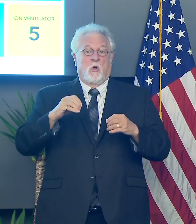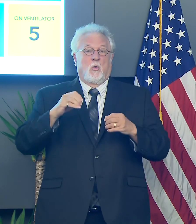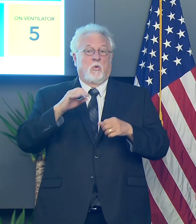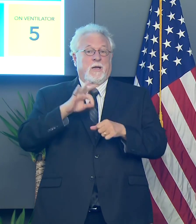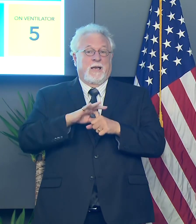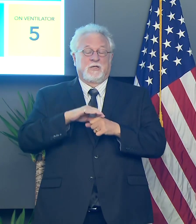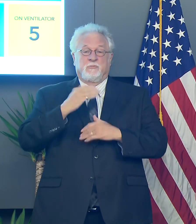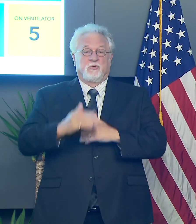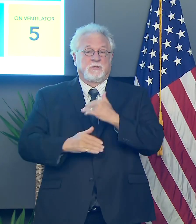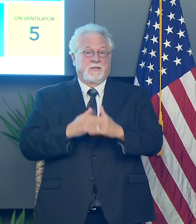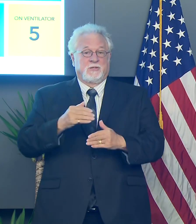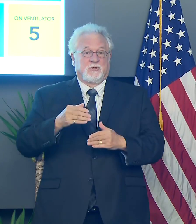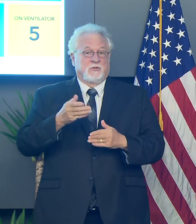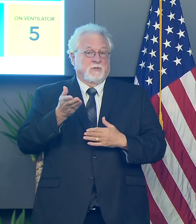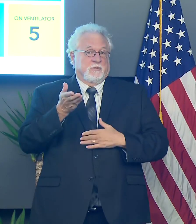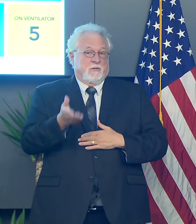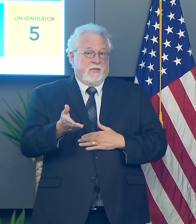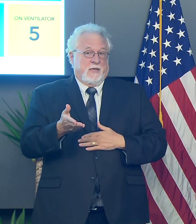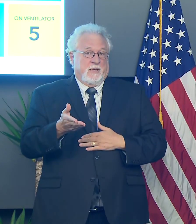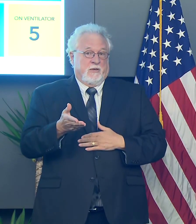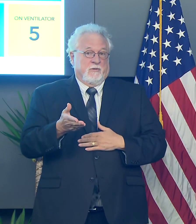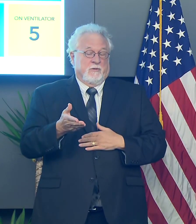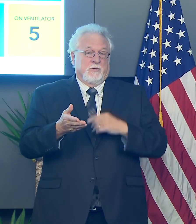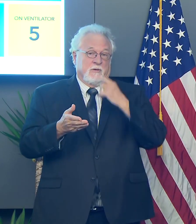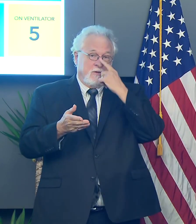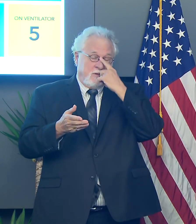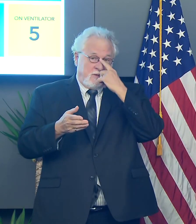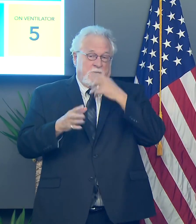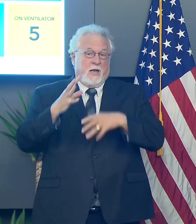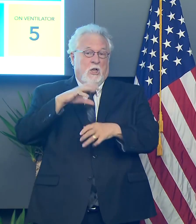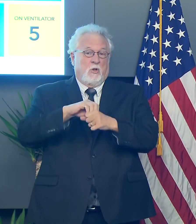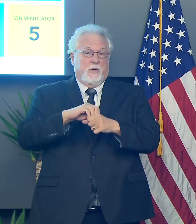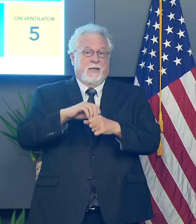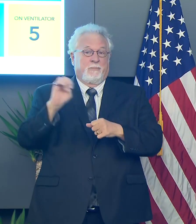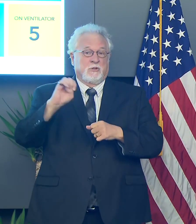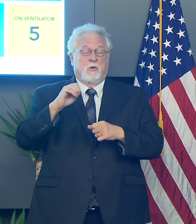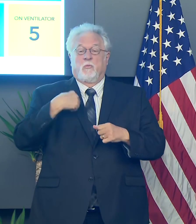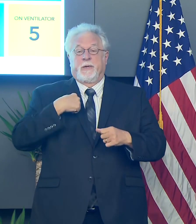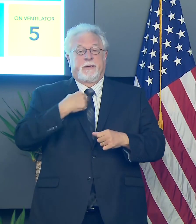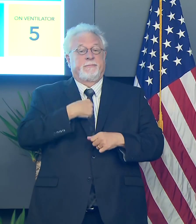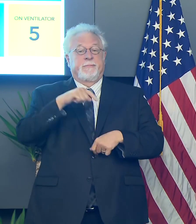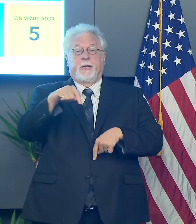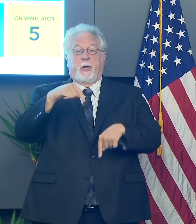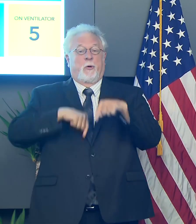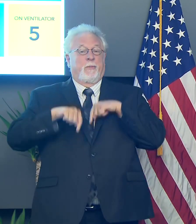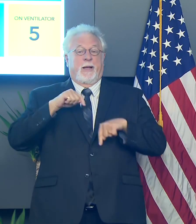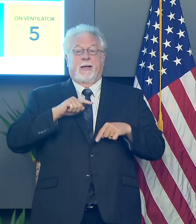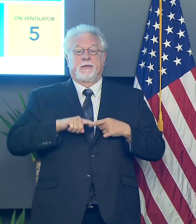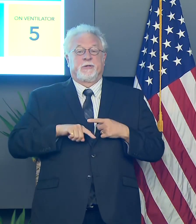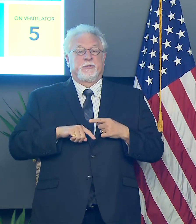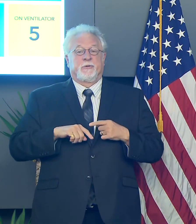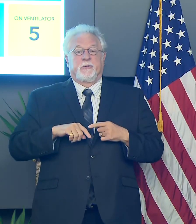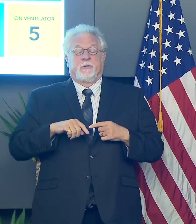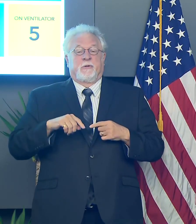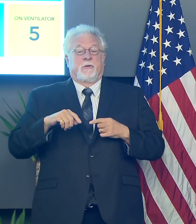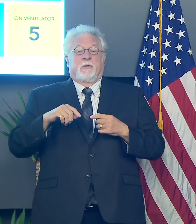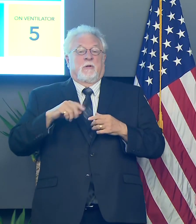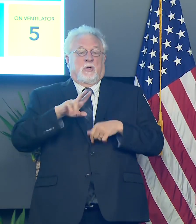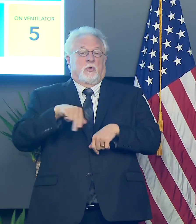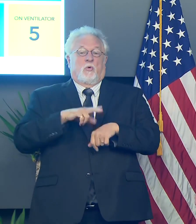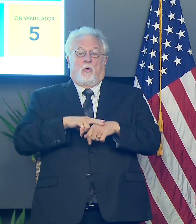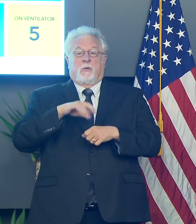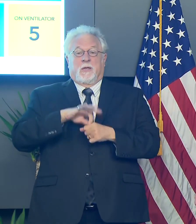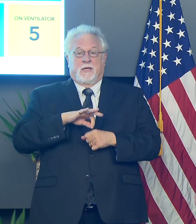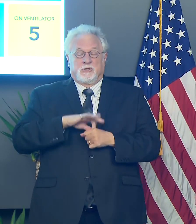procedures in place that are, uh, driven by the emergency, meaning we just go back to what this statutory scheme normally